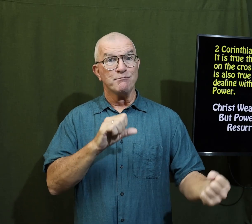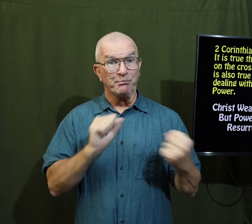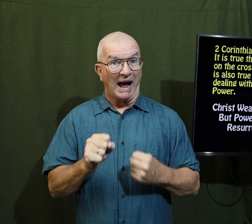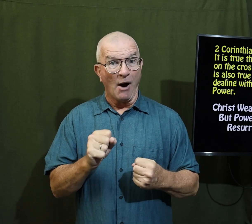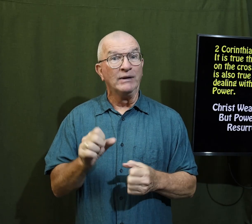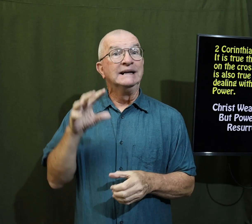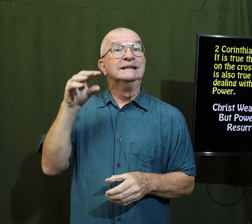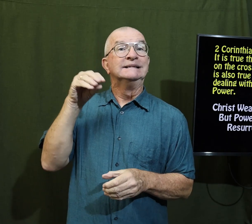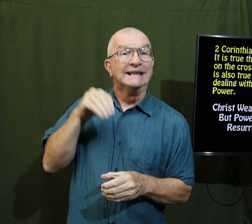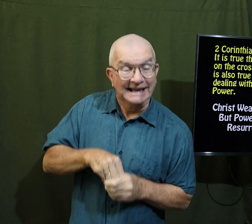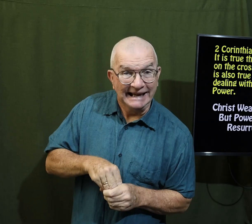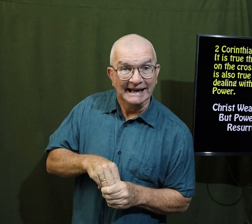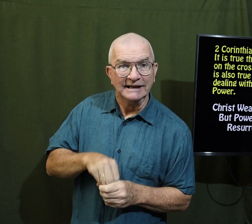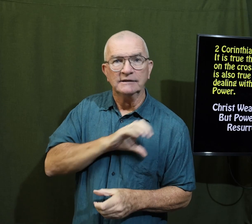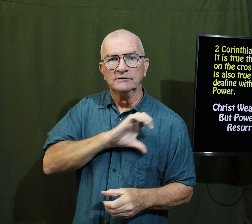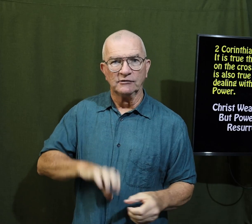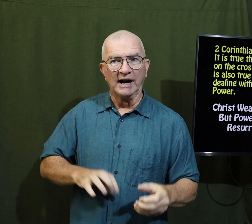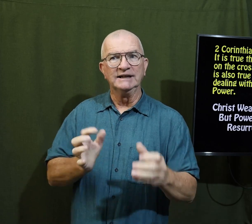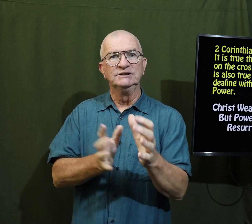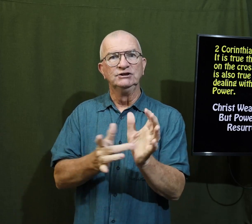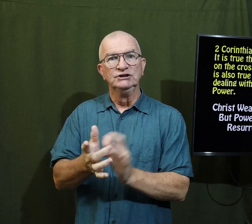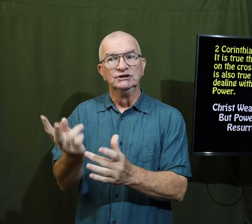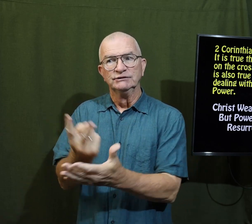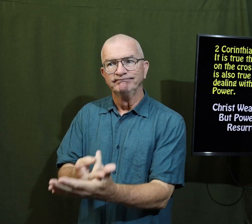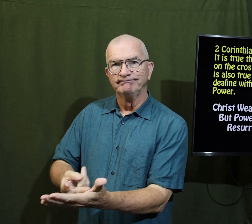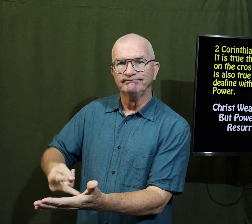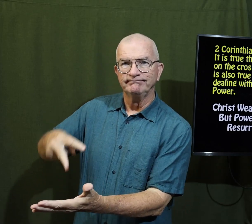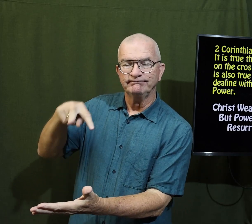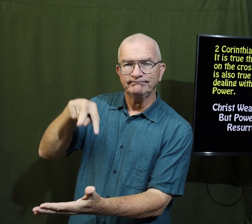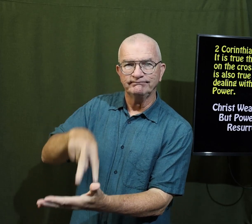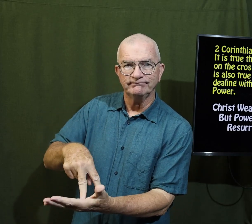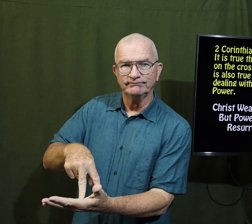and that power is in Christ Jesus resurrection